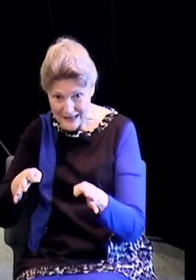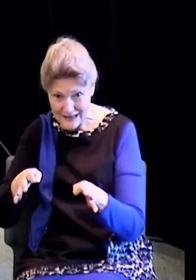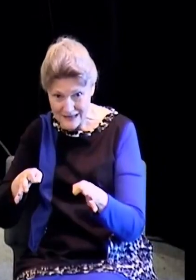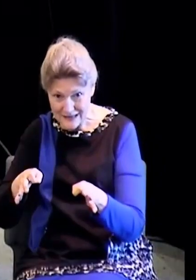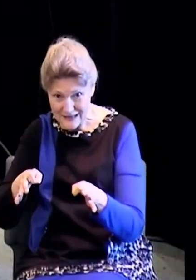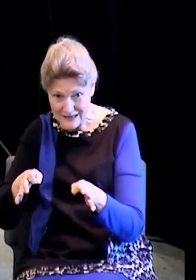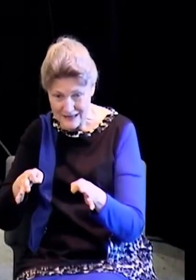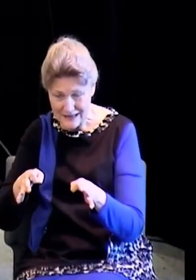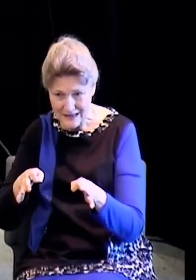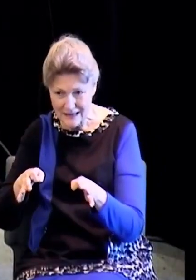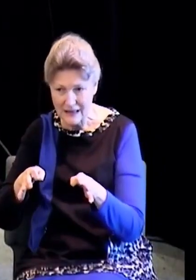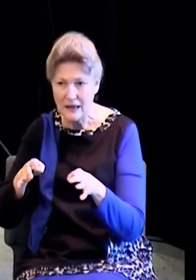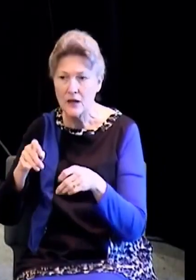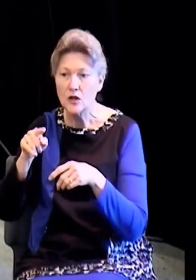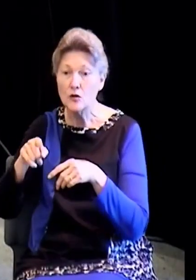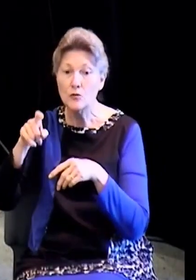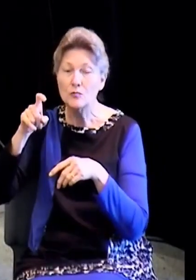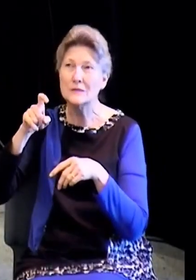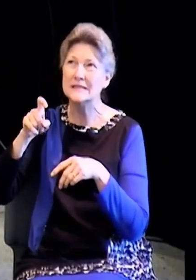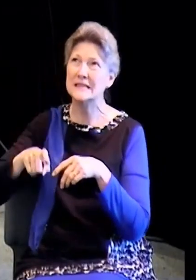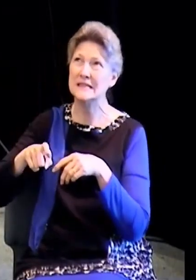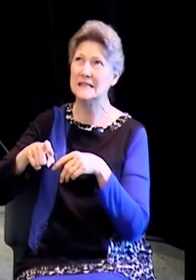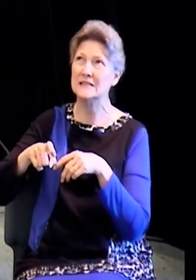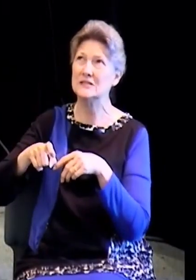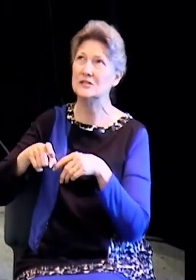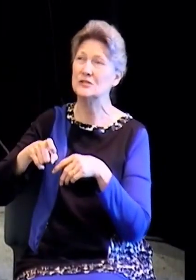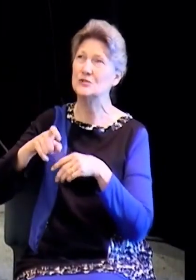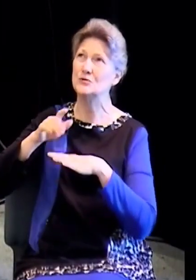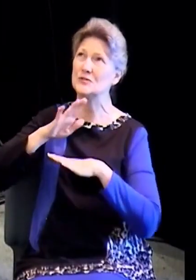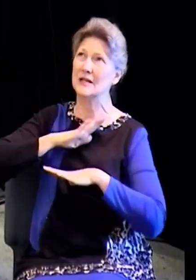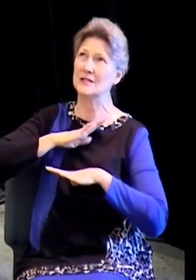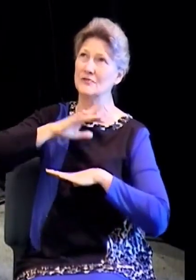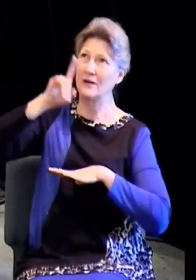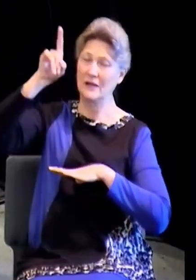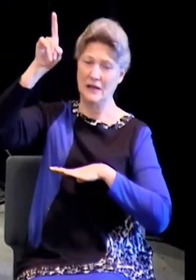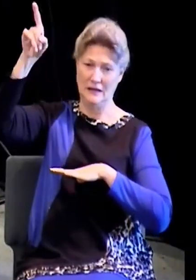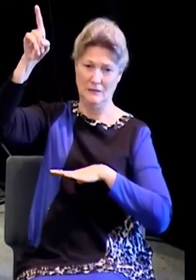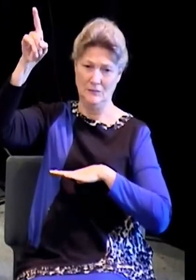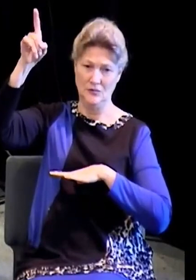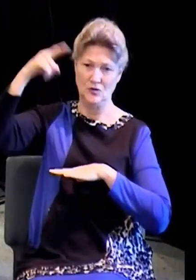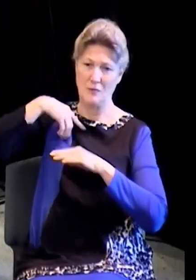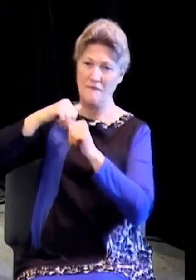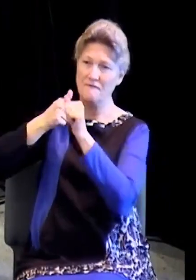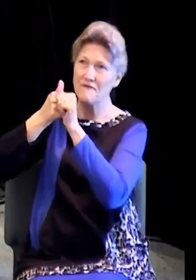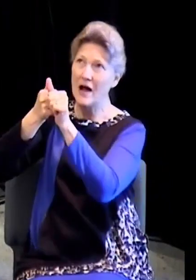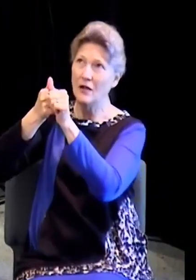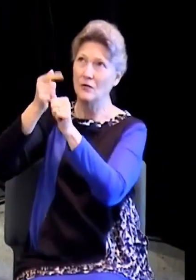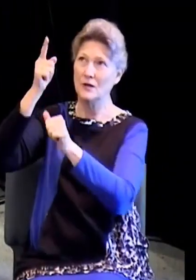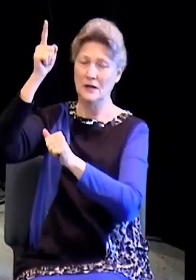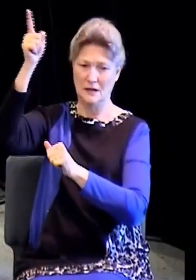differently. I have got to please him. So I'm going to do my best. Amen.